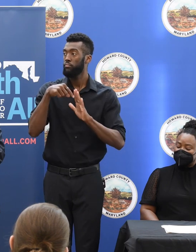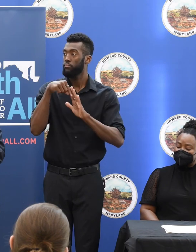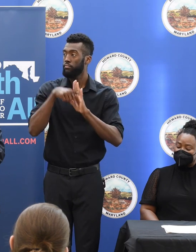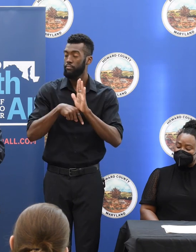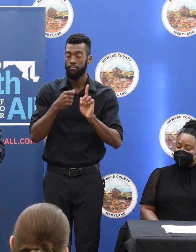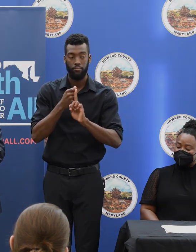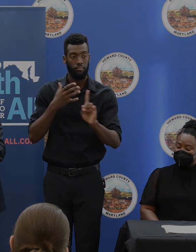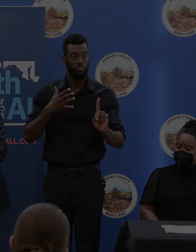than a question. Thank